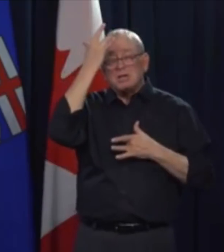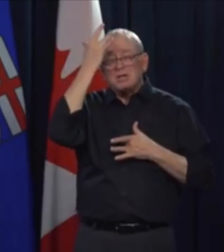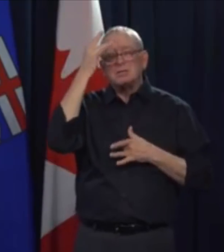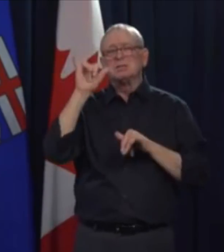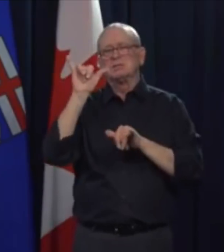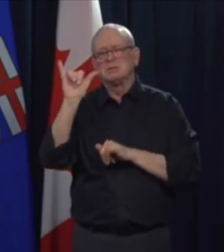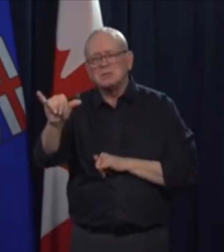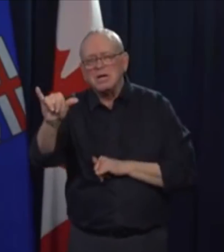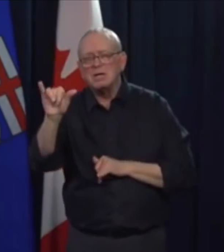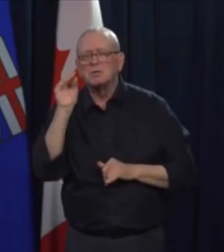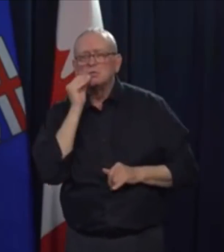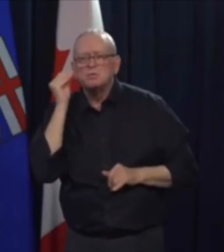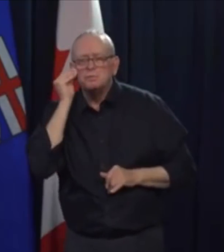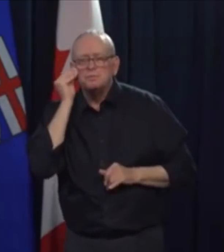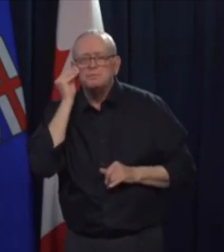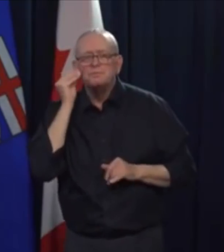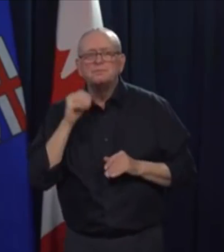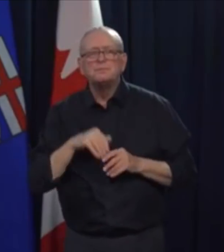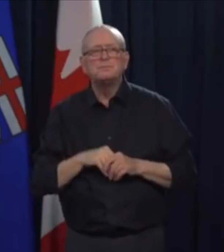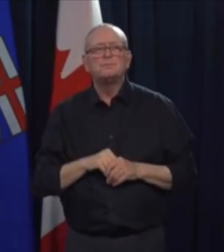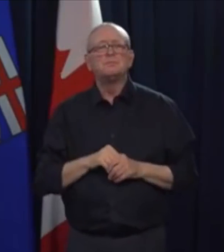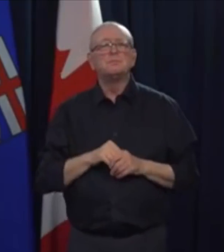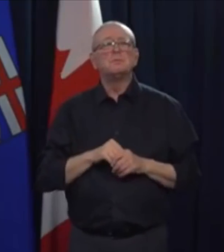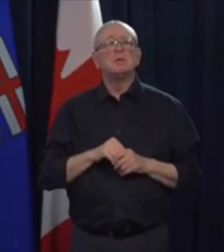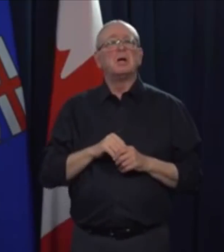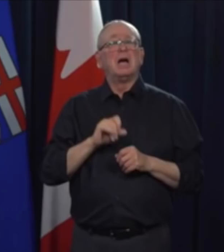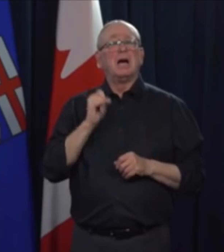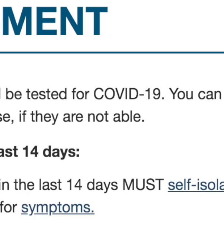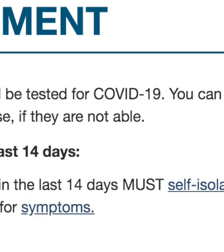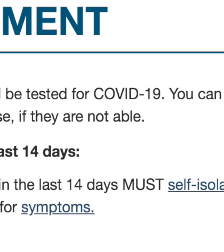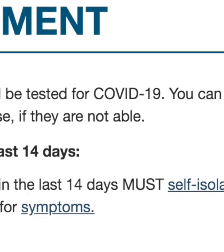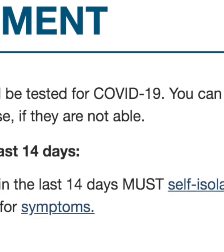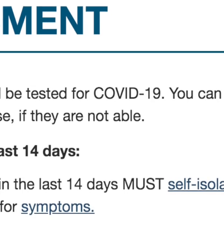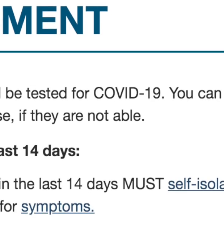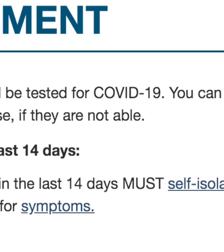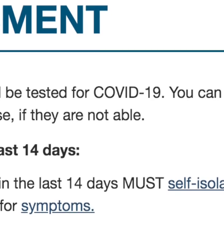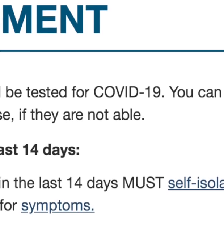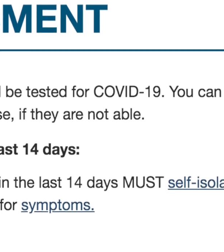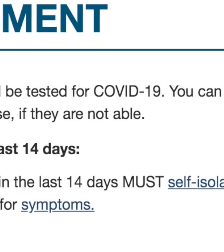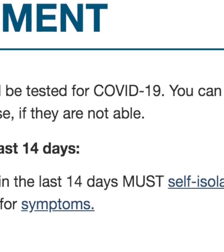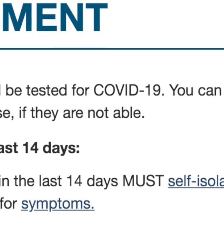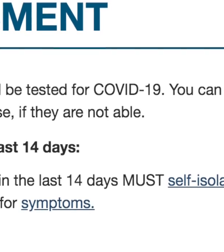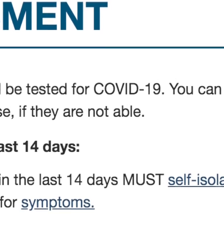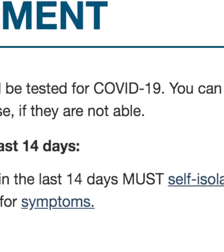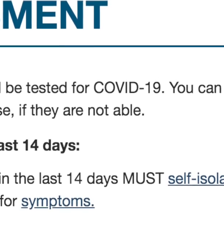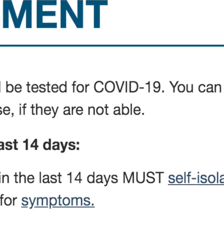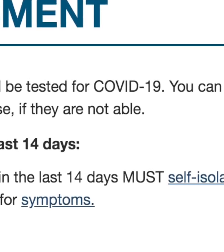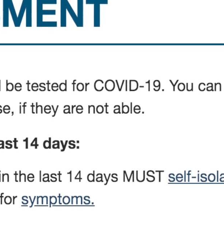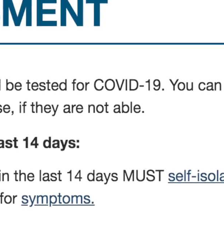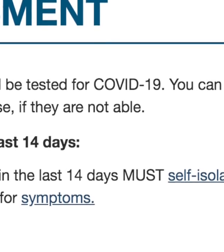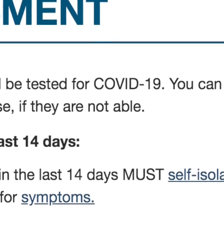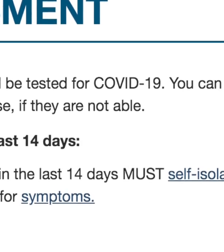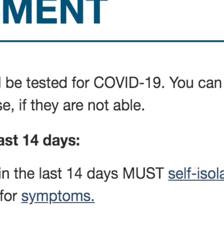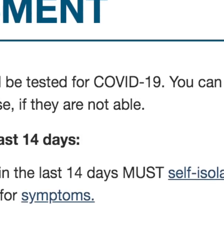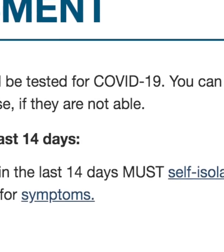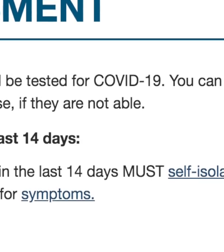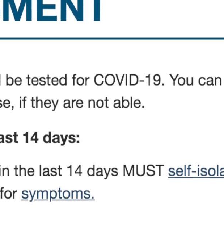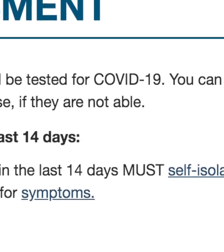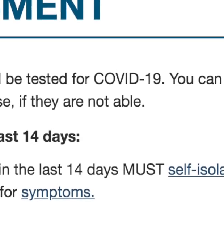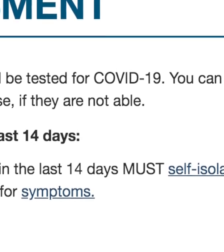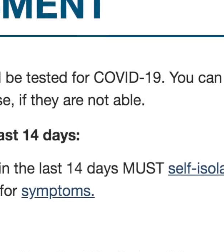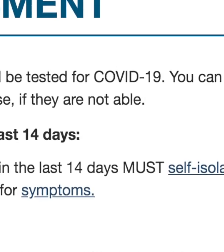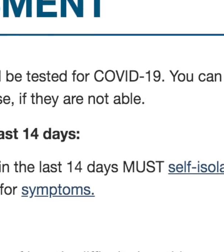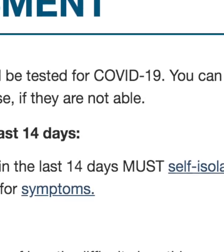symptoms that are of an urgent nature. Take the COVID-19 self-assessment. Follow its recommendations.